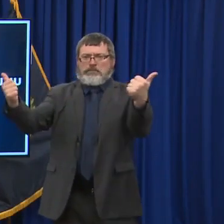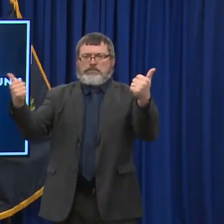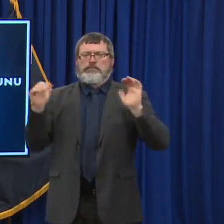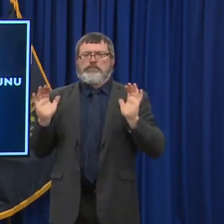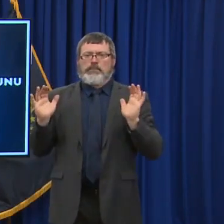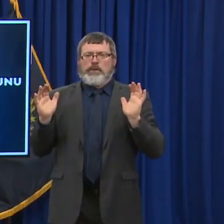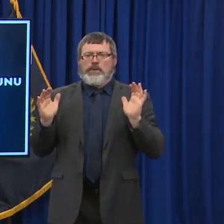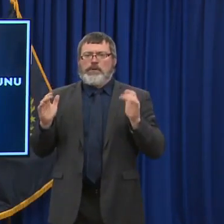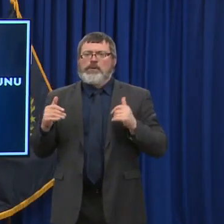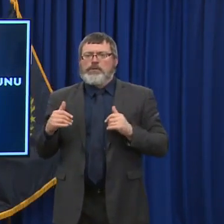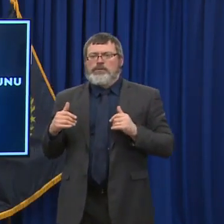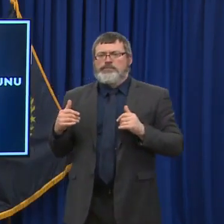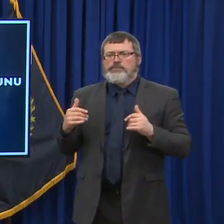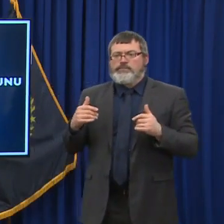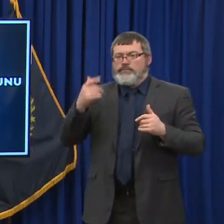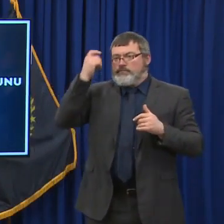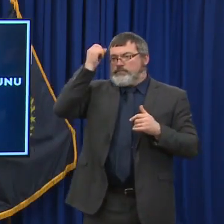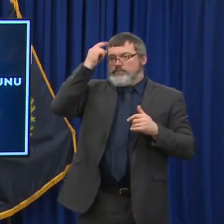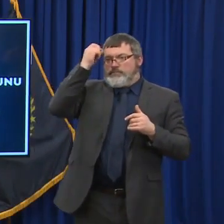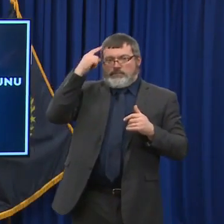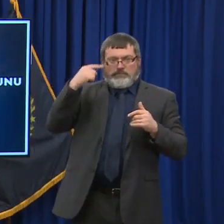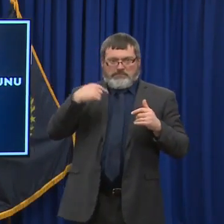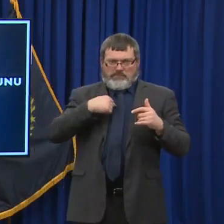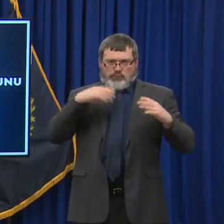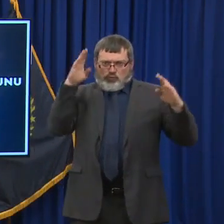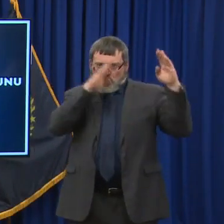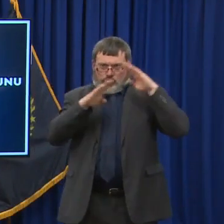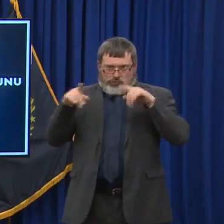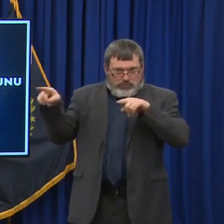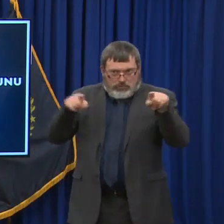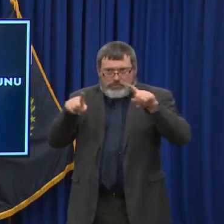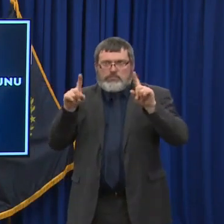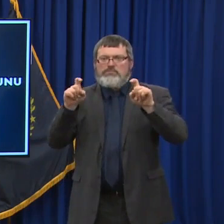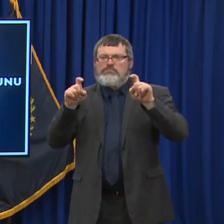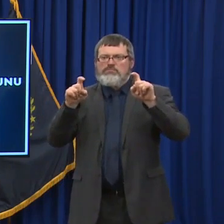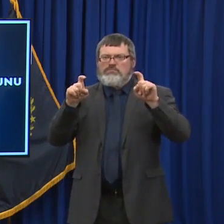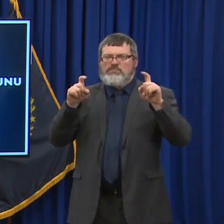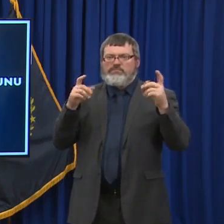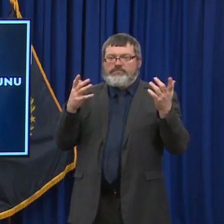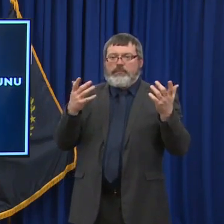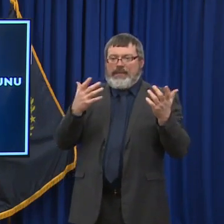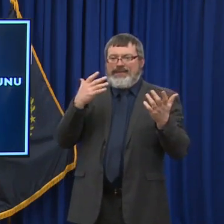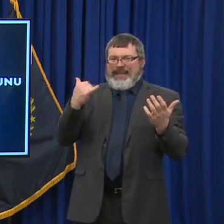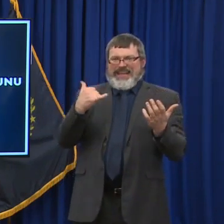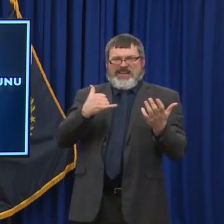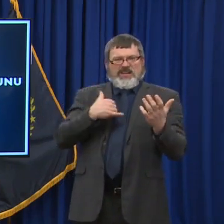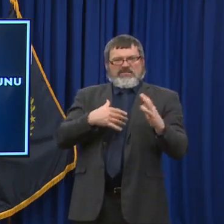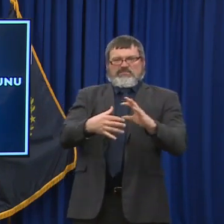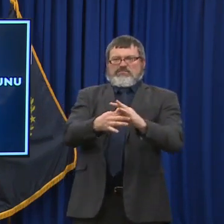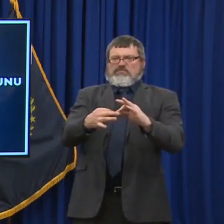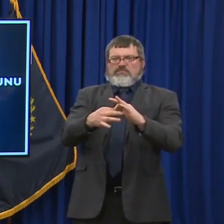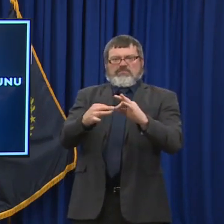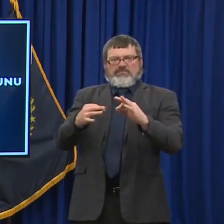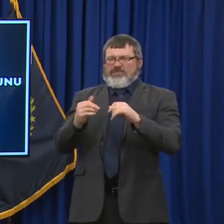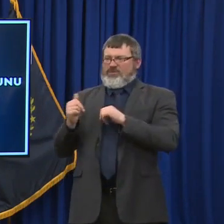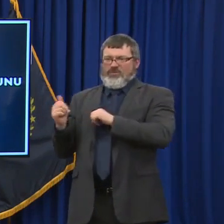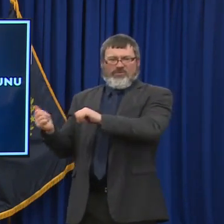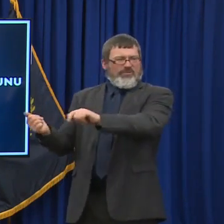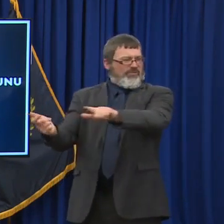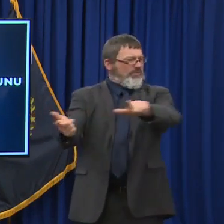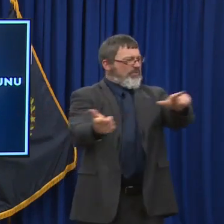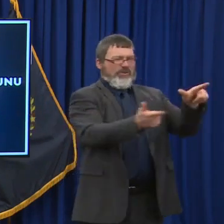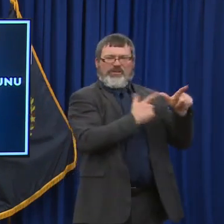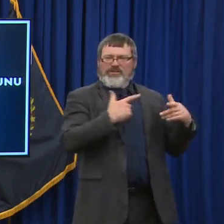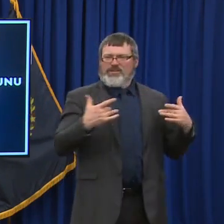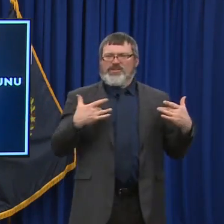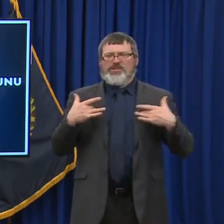I mean, one thing that we're trying to emphasize today is everyone should be concerned, whether it's in the workplace at the Statehouse or workplace at